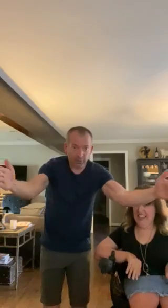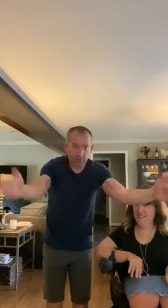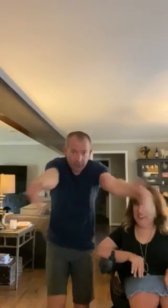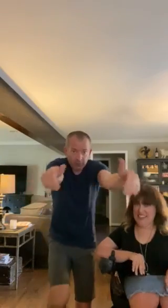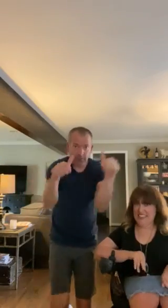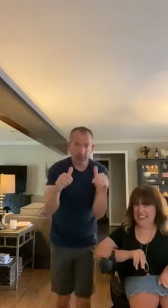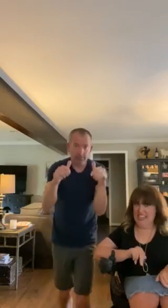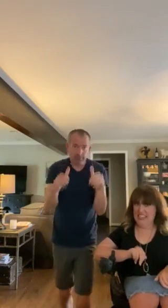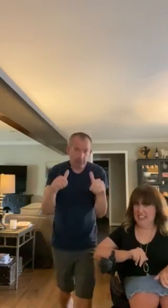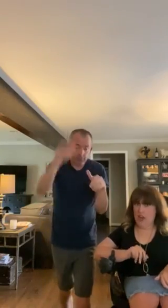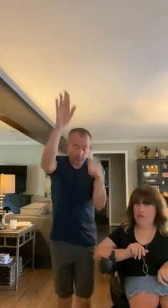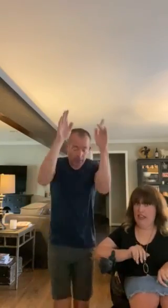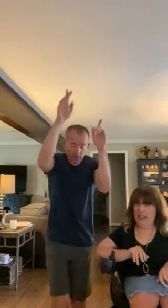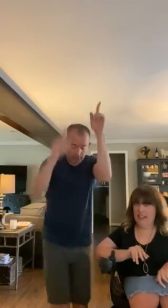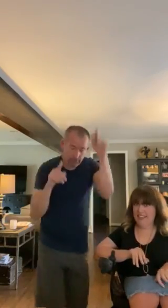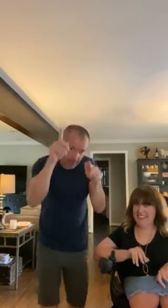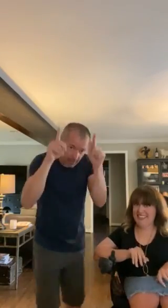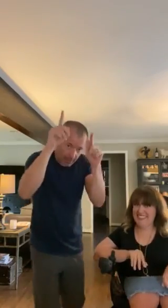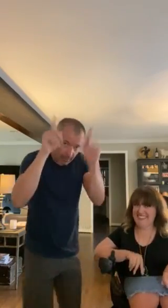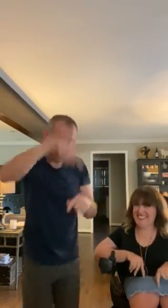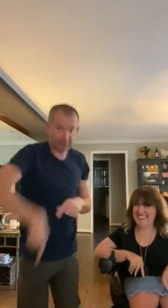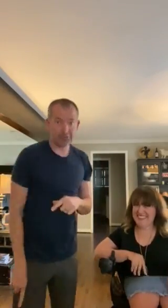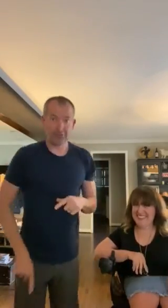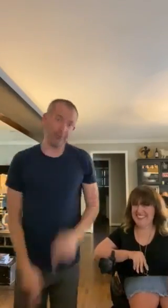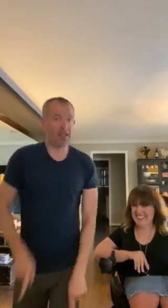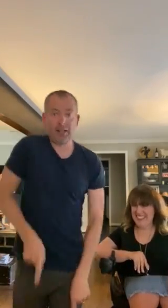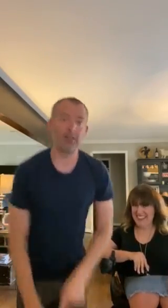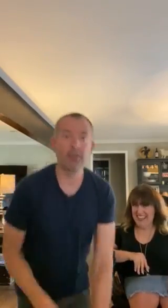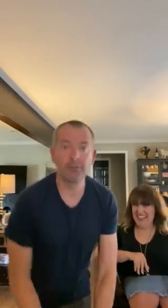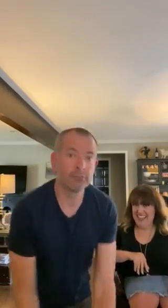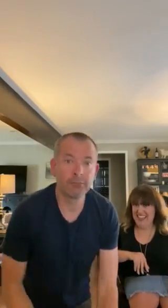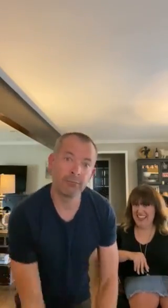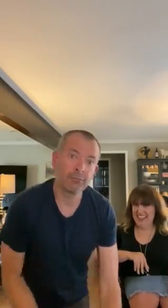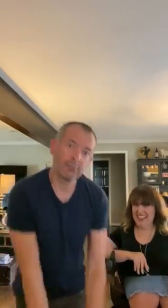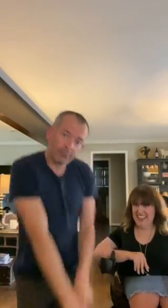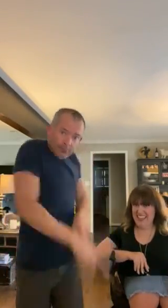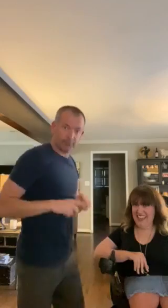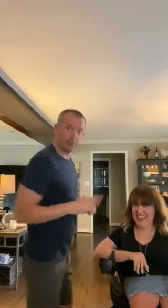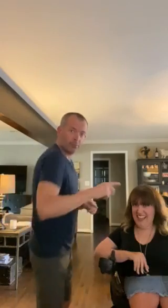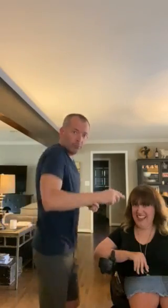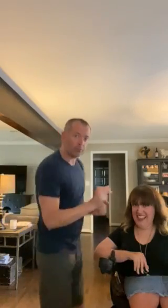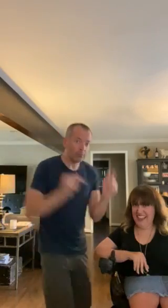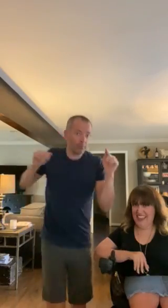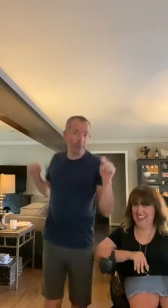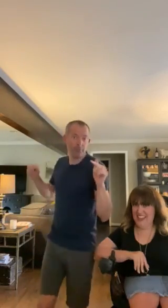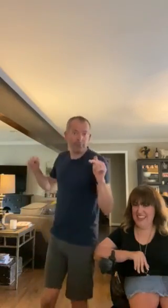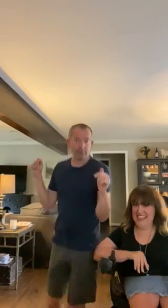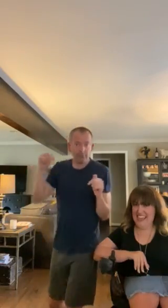Ain't no mountain high enough Ain't no mountain high enough Aw yeah,